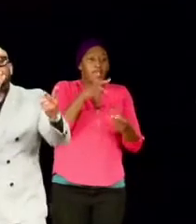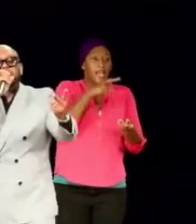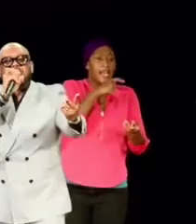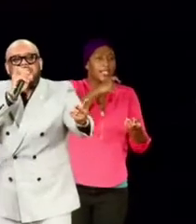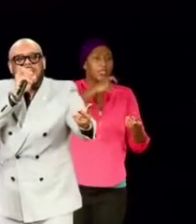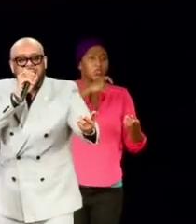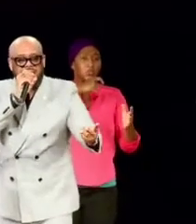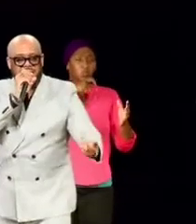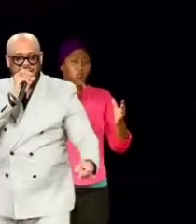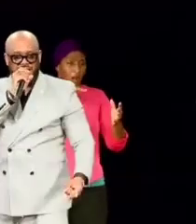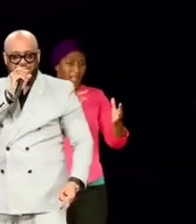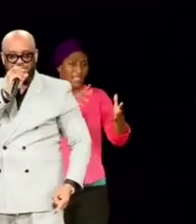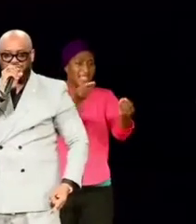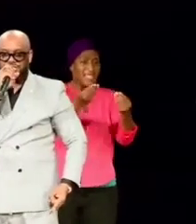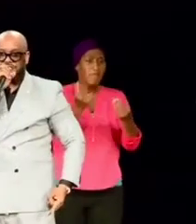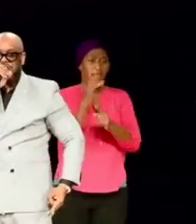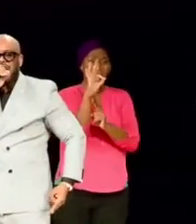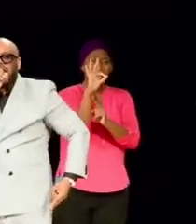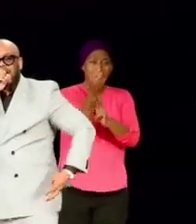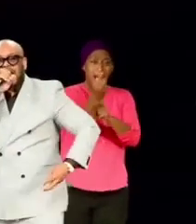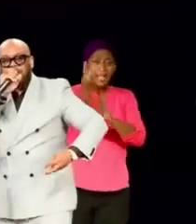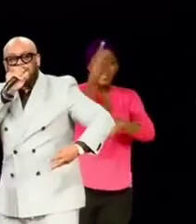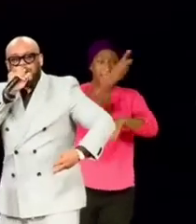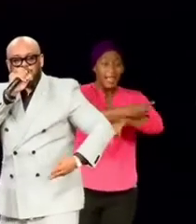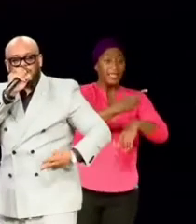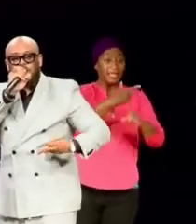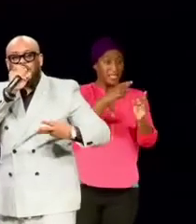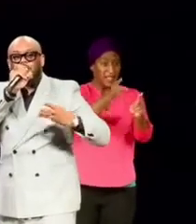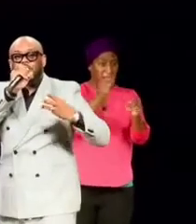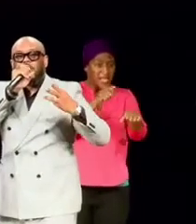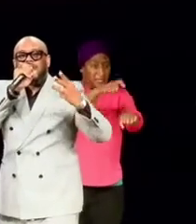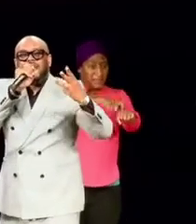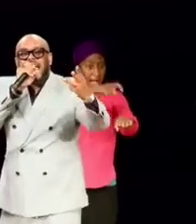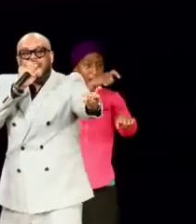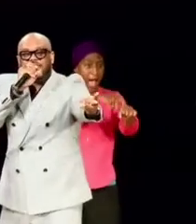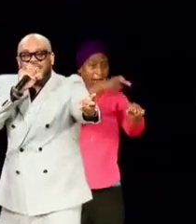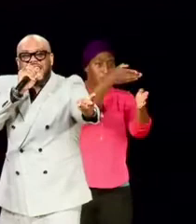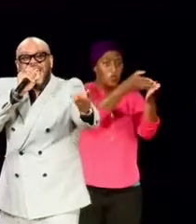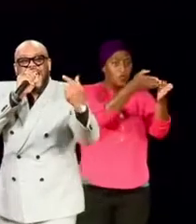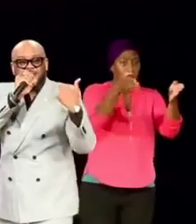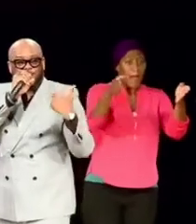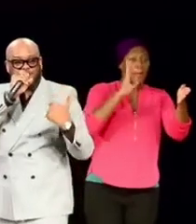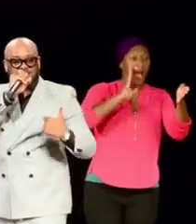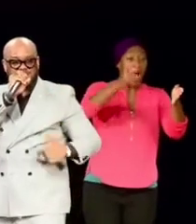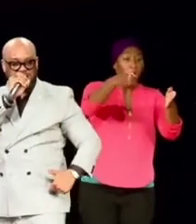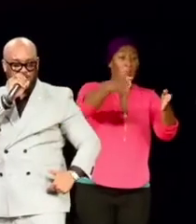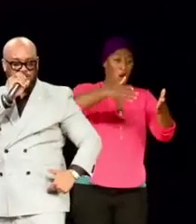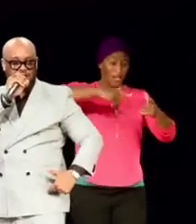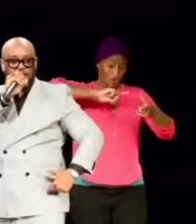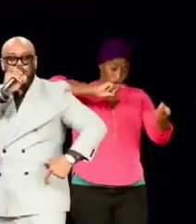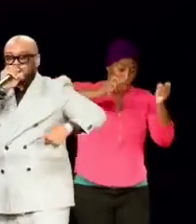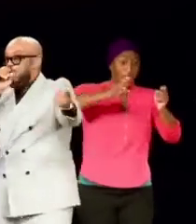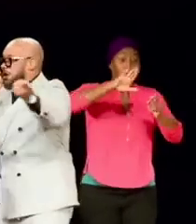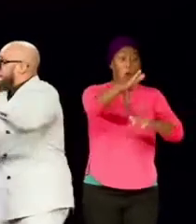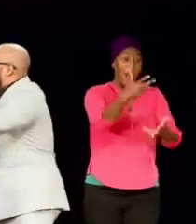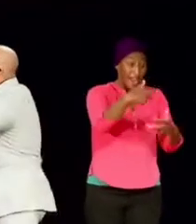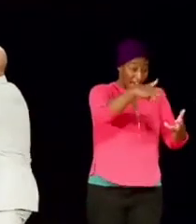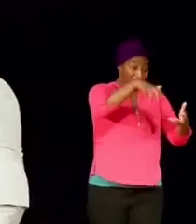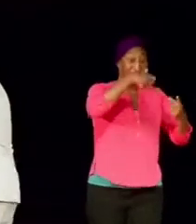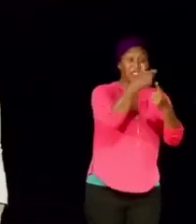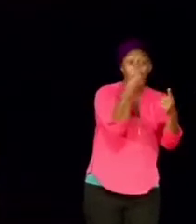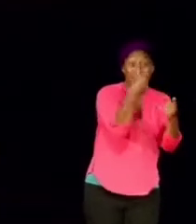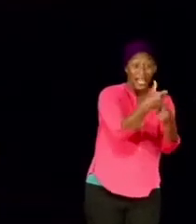there. Give me 90 days and I'm about to turn your laughing at yourself to